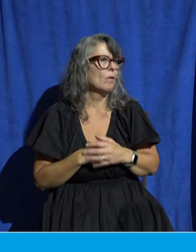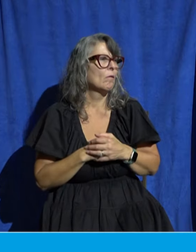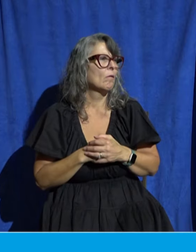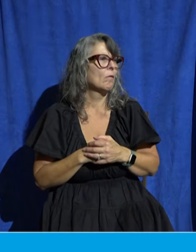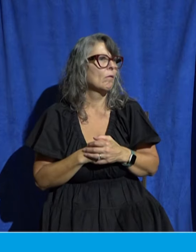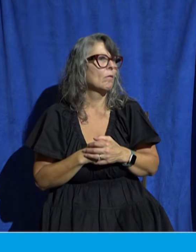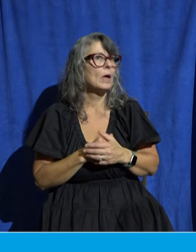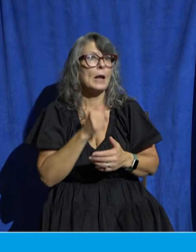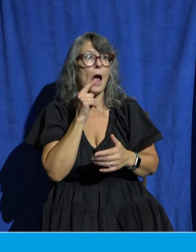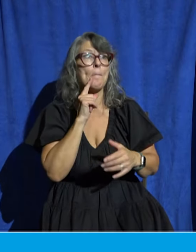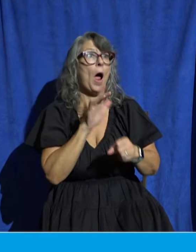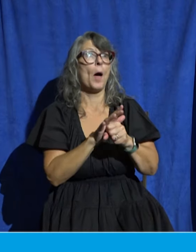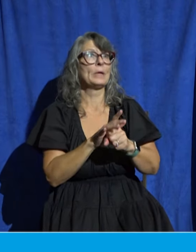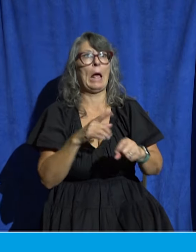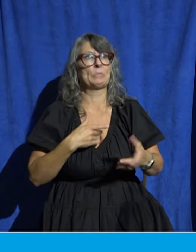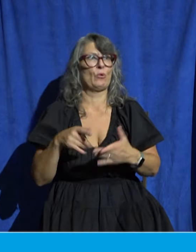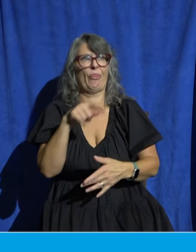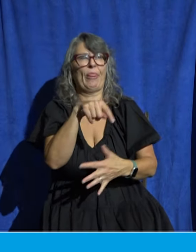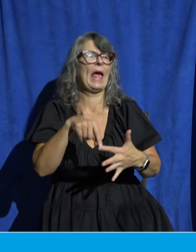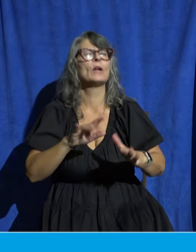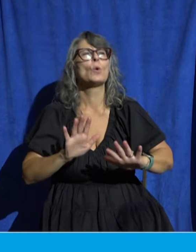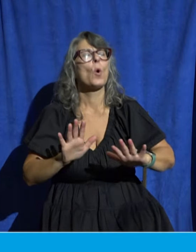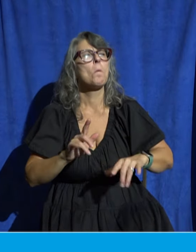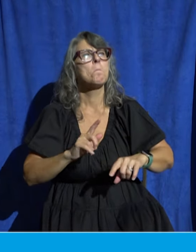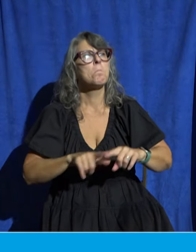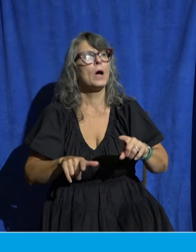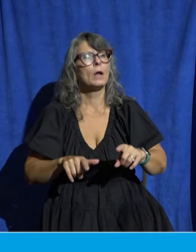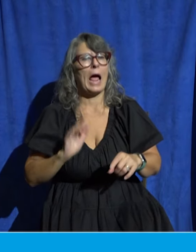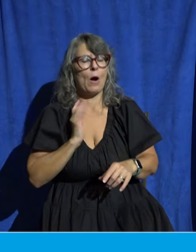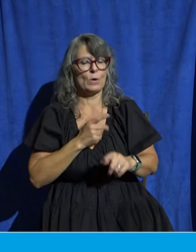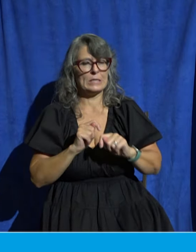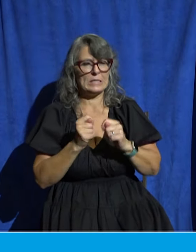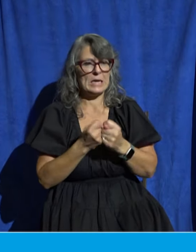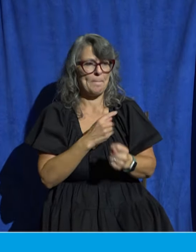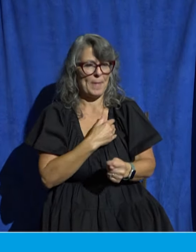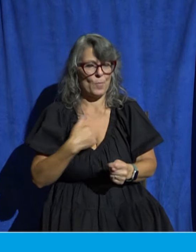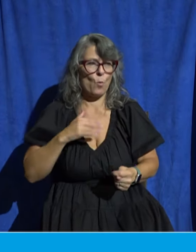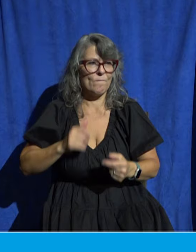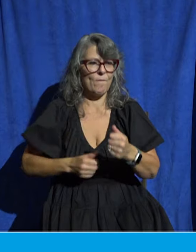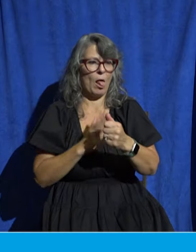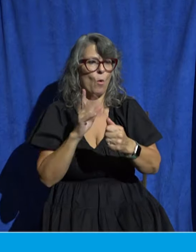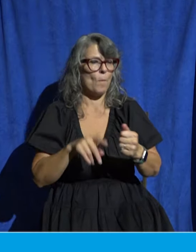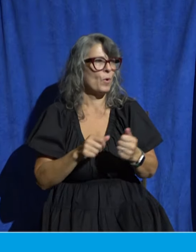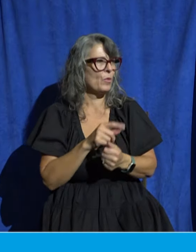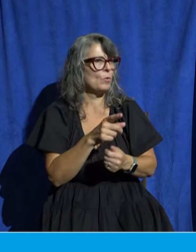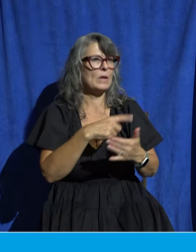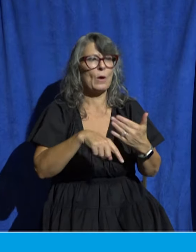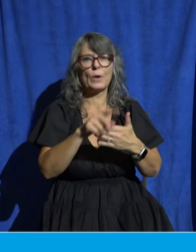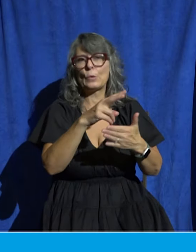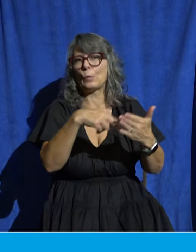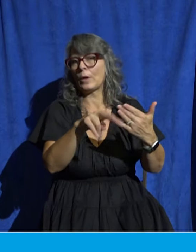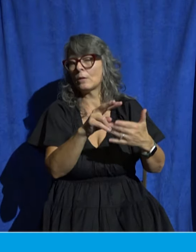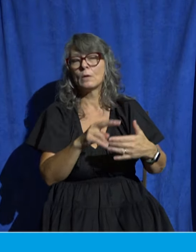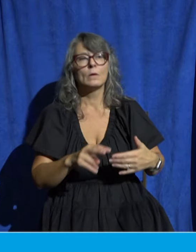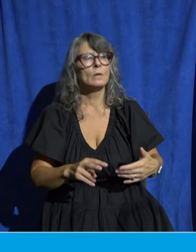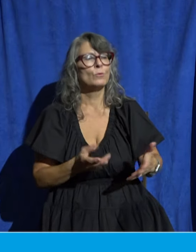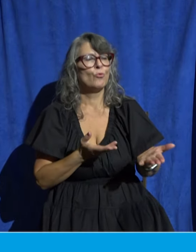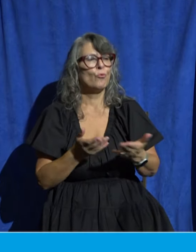area if you check that one of our team members is going to follow up with you in the next week or so and talk to you a little bit about what serving in that area would look like